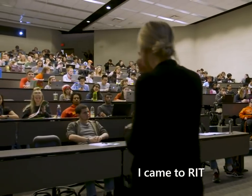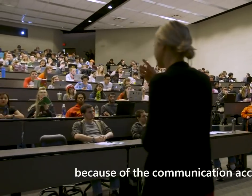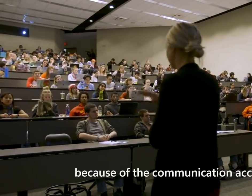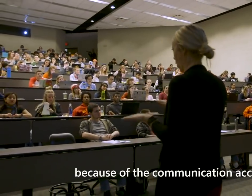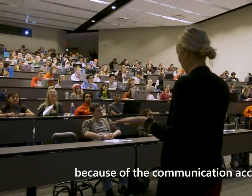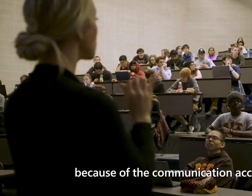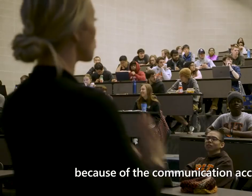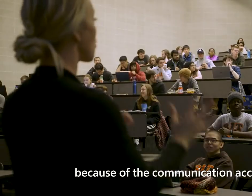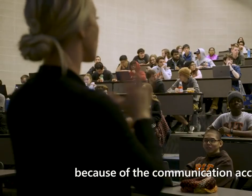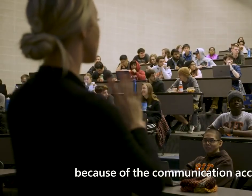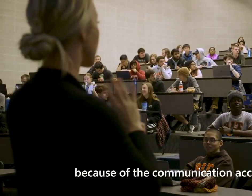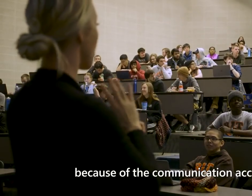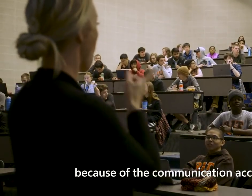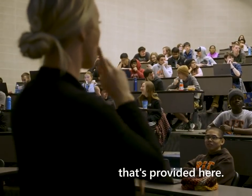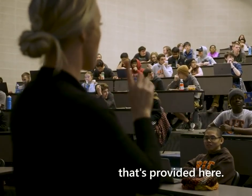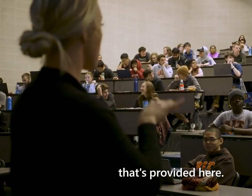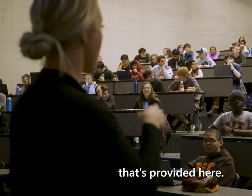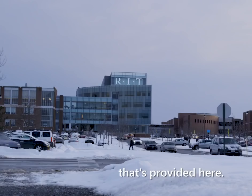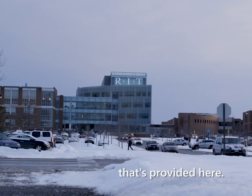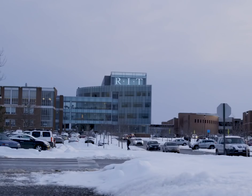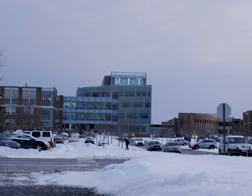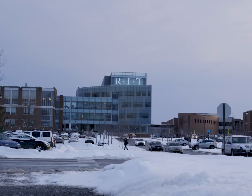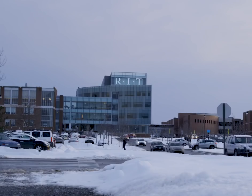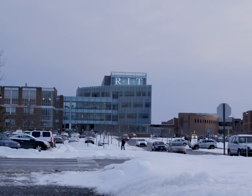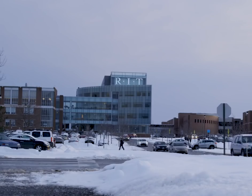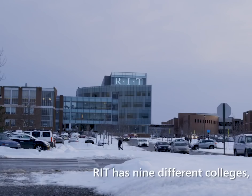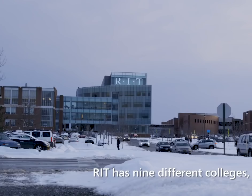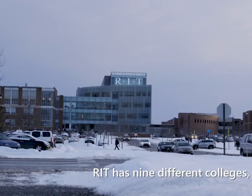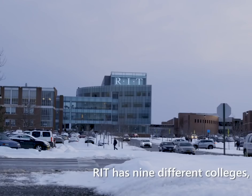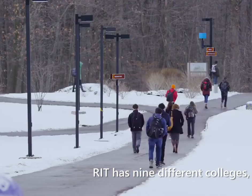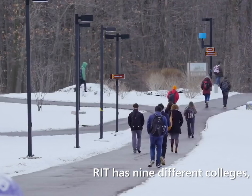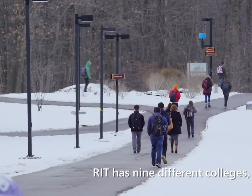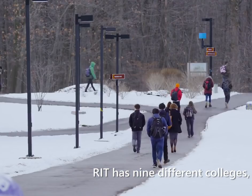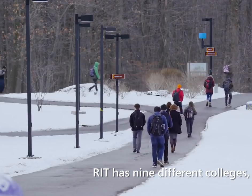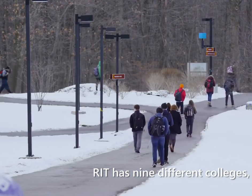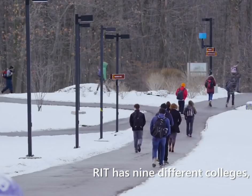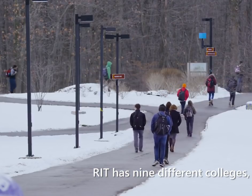because of the communication access that's provided here. RIT has nine different colleges,